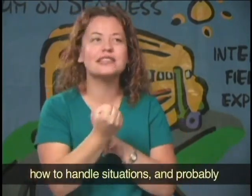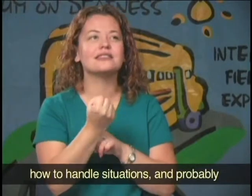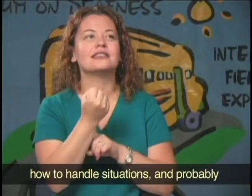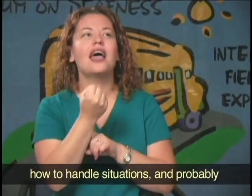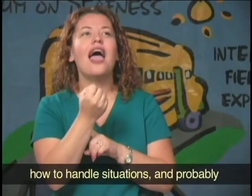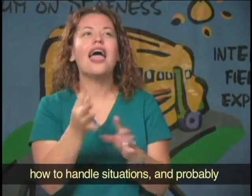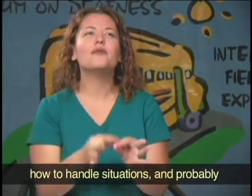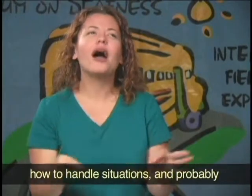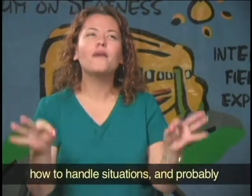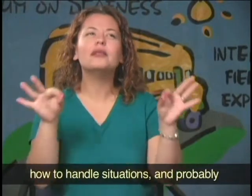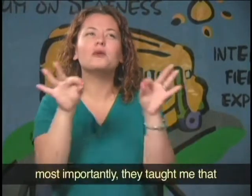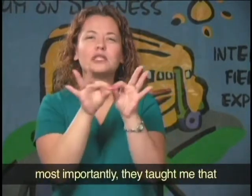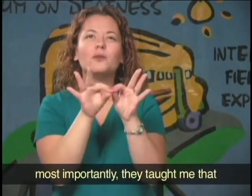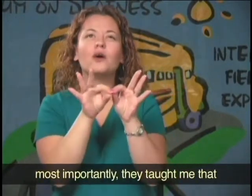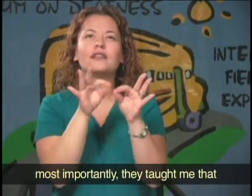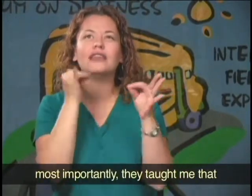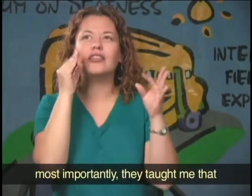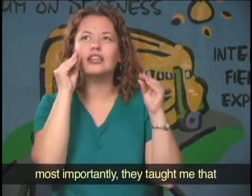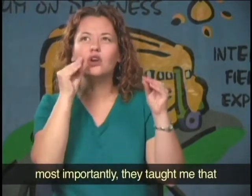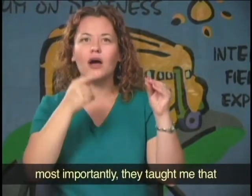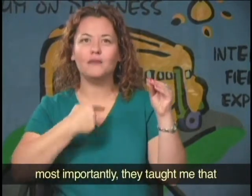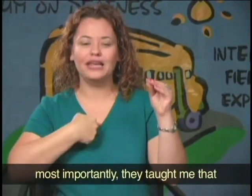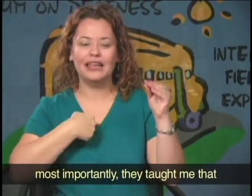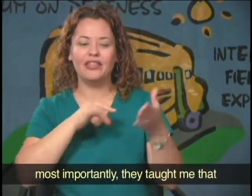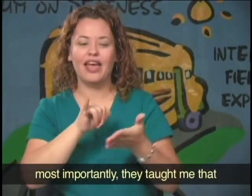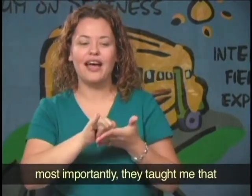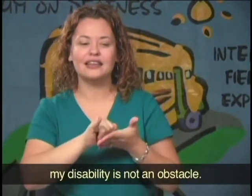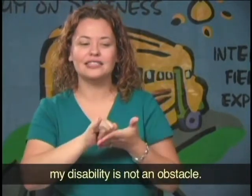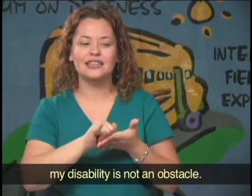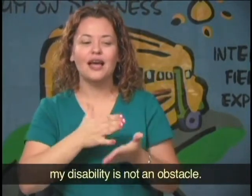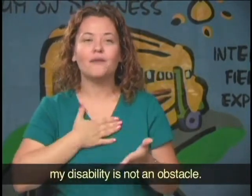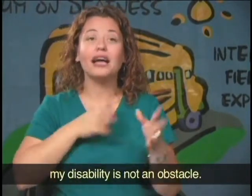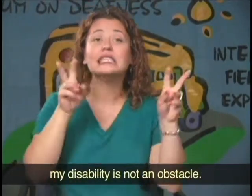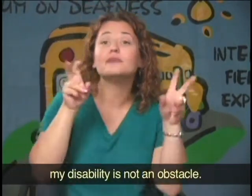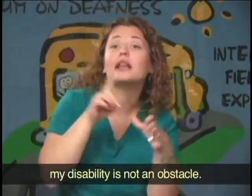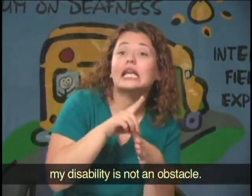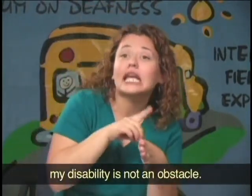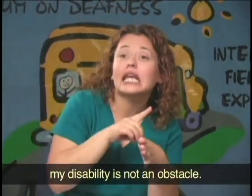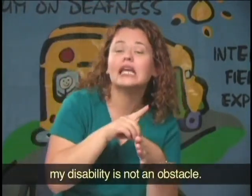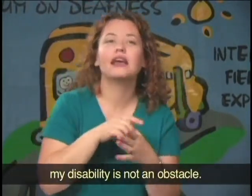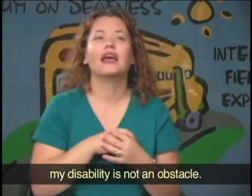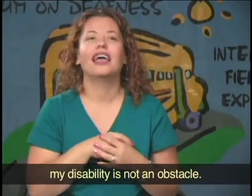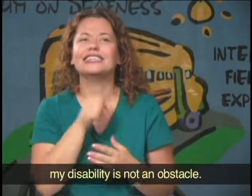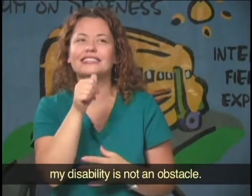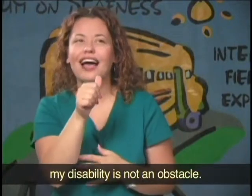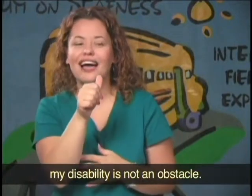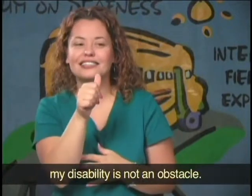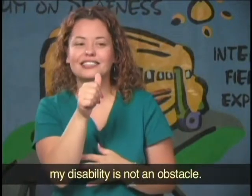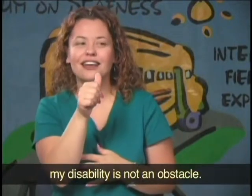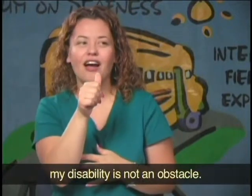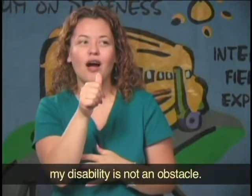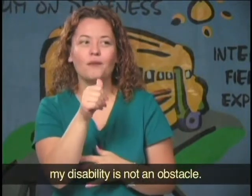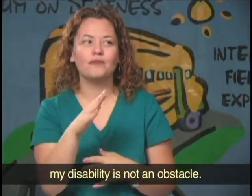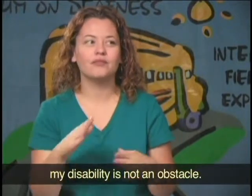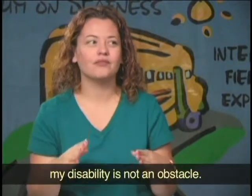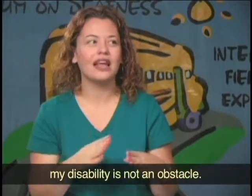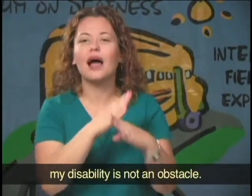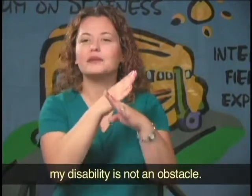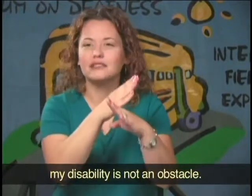and probably most importantly they taught me that my disability is not an obstacle.